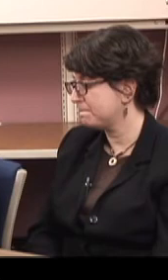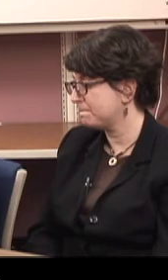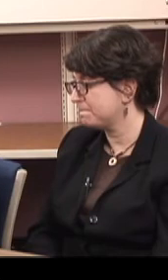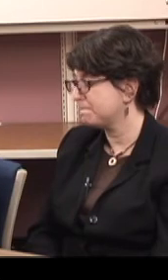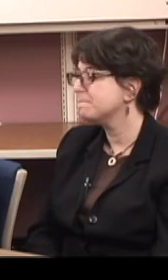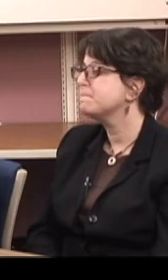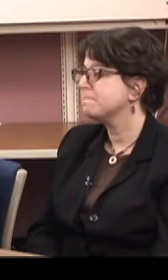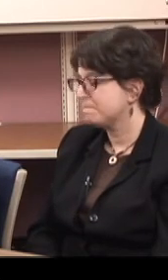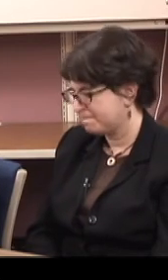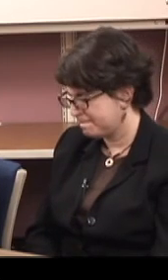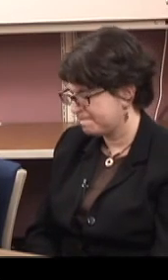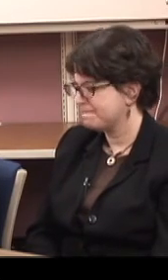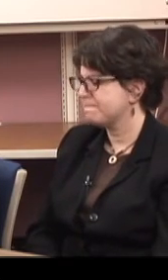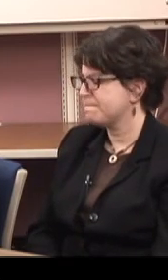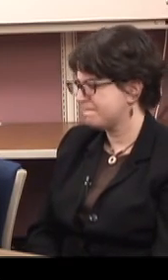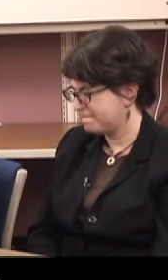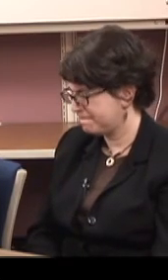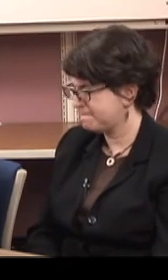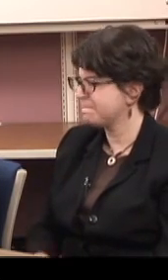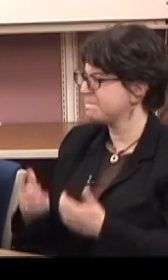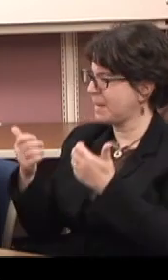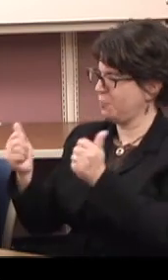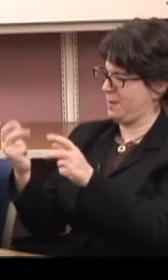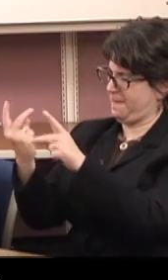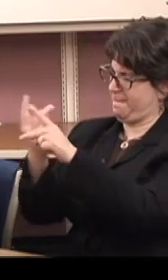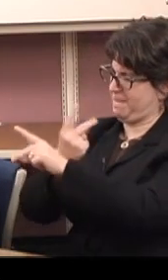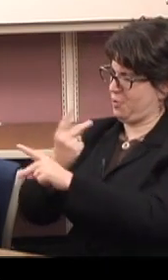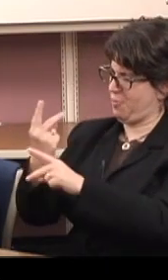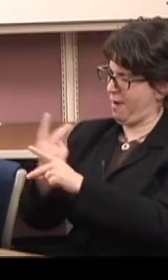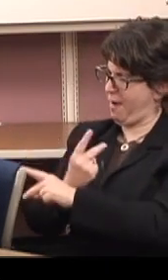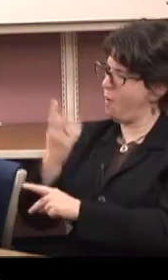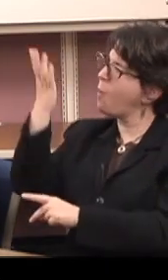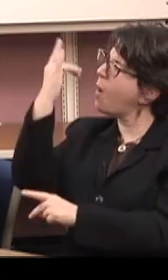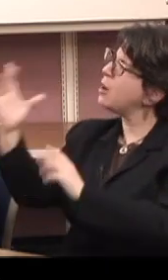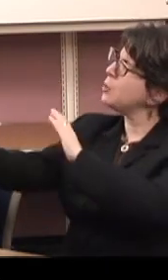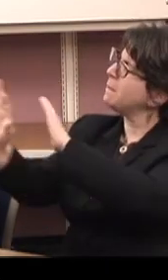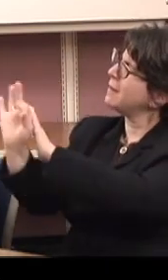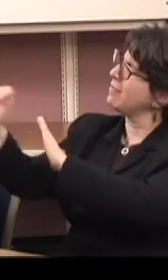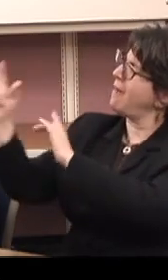So I'm trying to get a sense of why you chose working in a bakery.